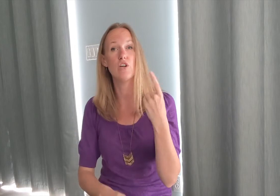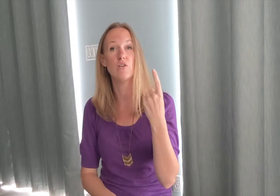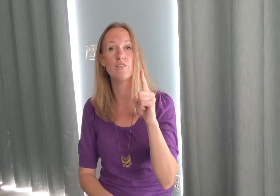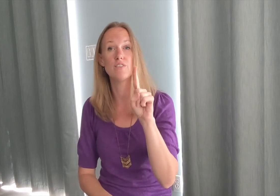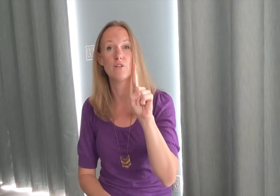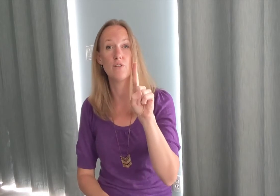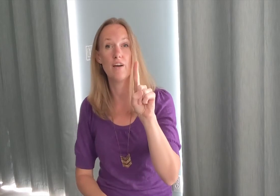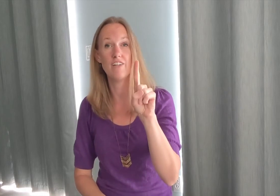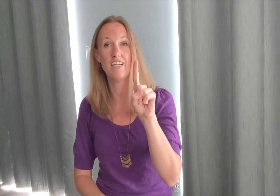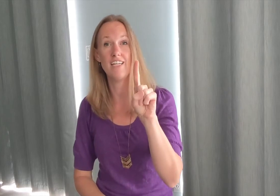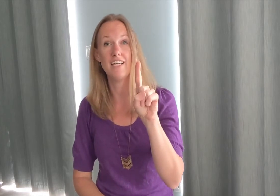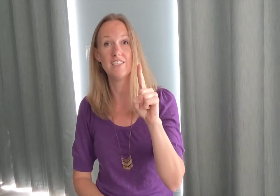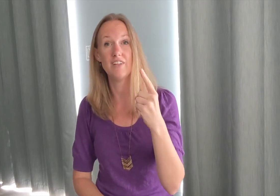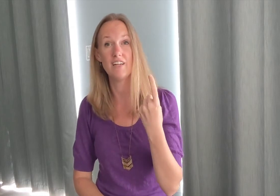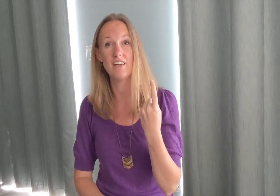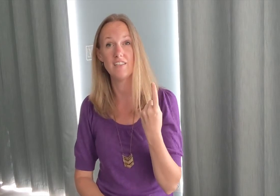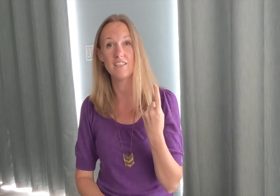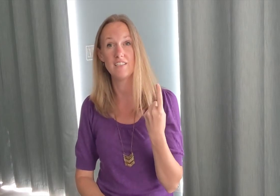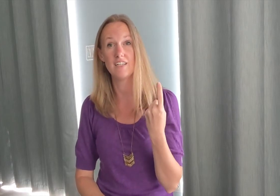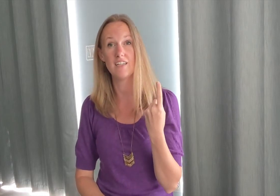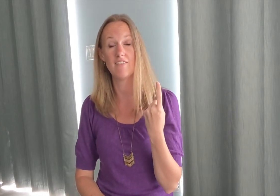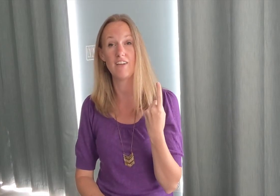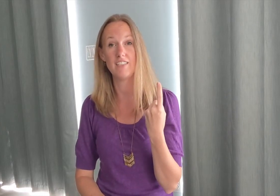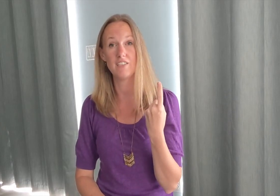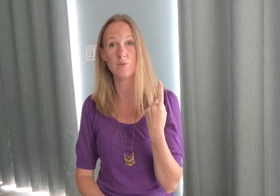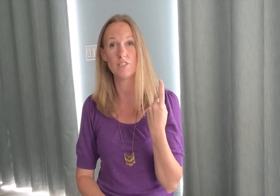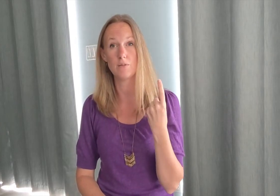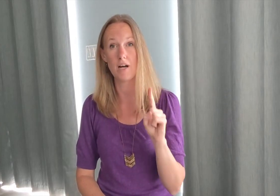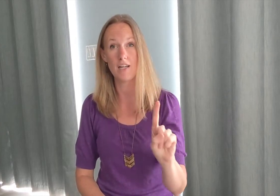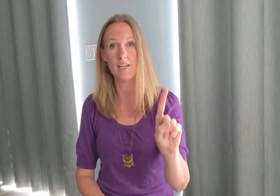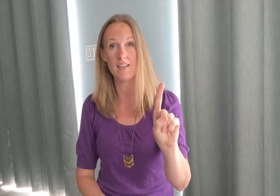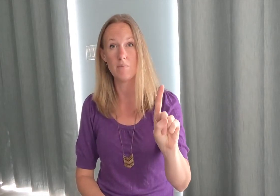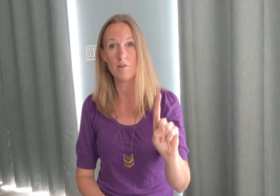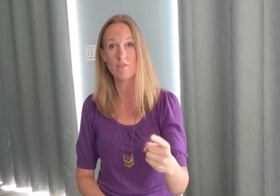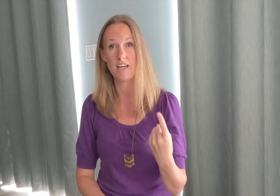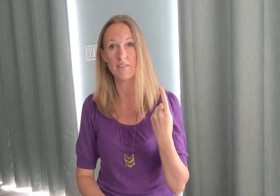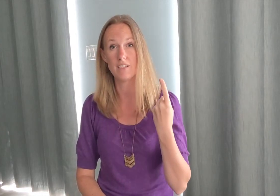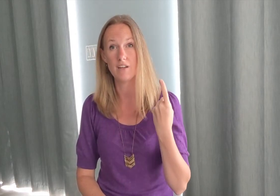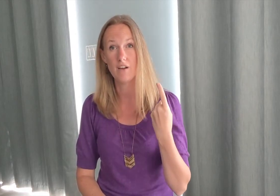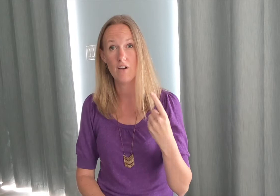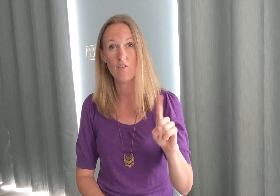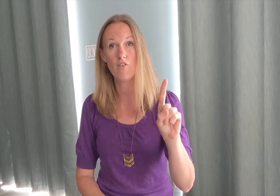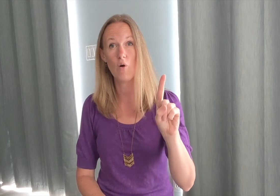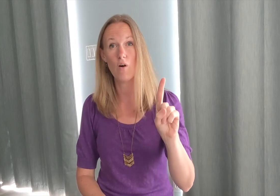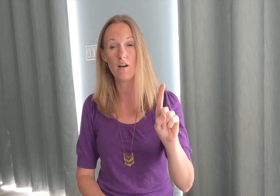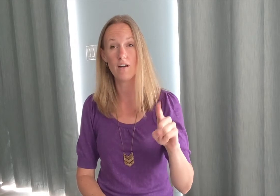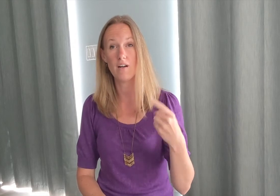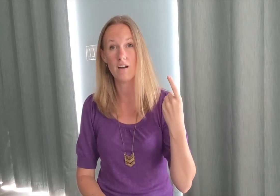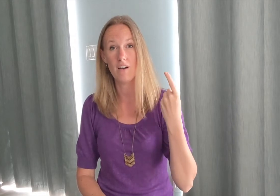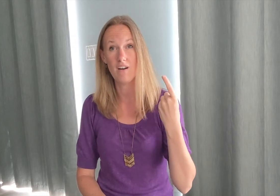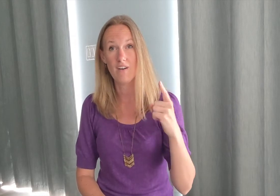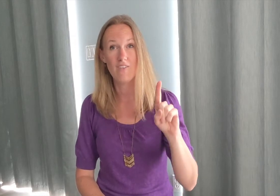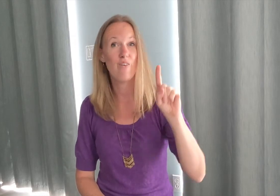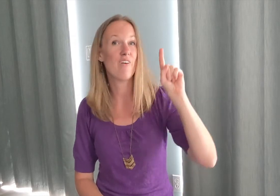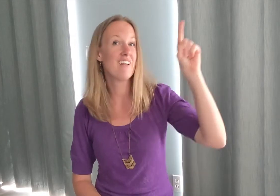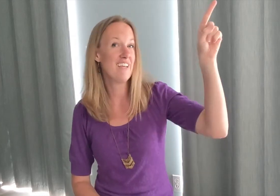so you have your index fingers starting facing towards your body and then moves out for for you